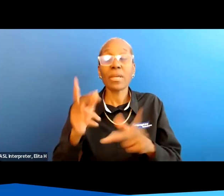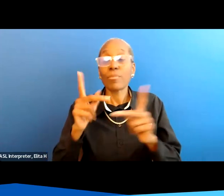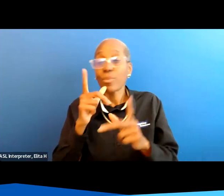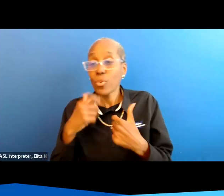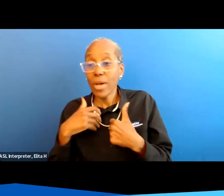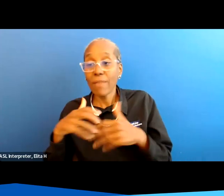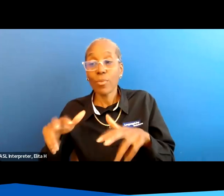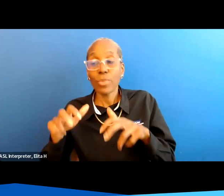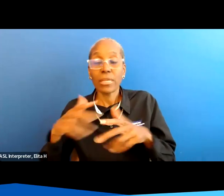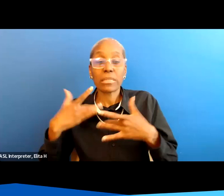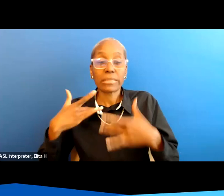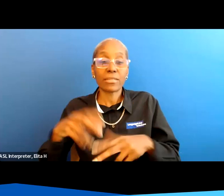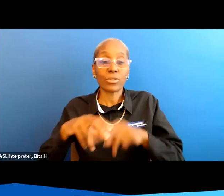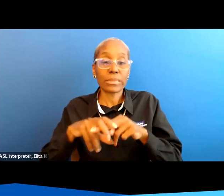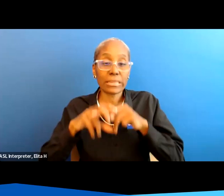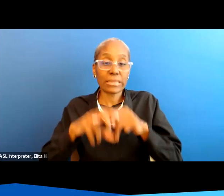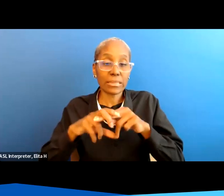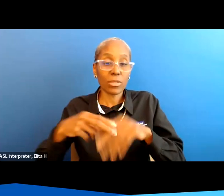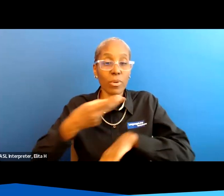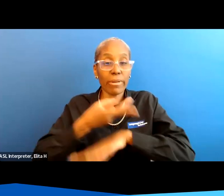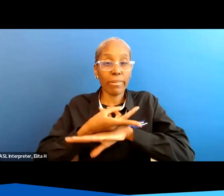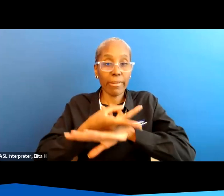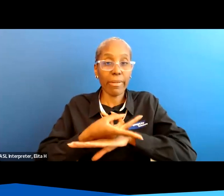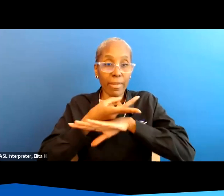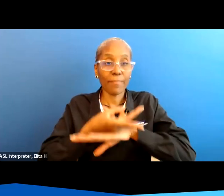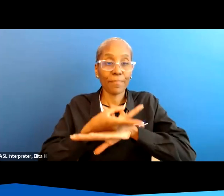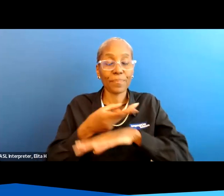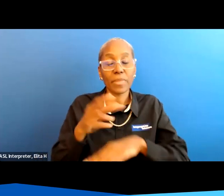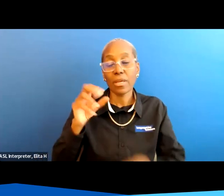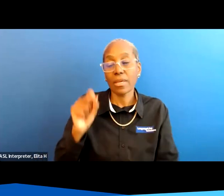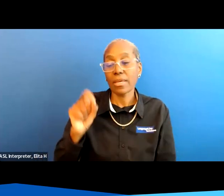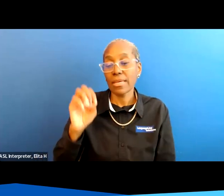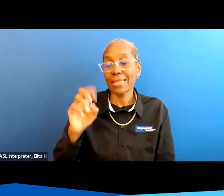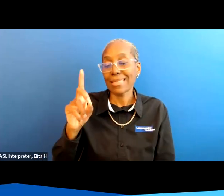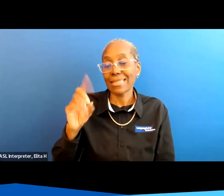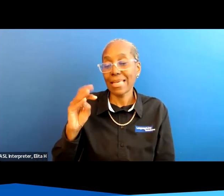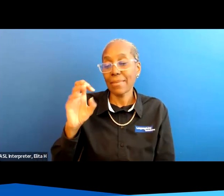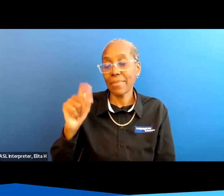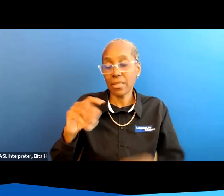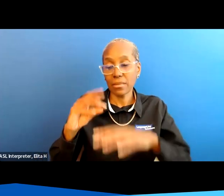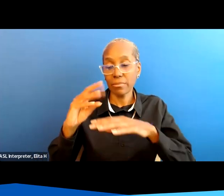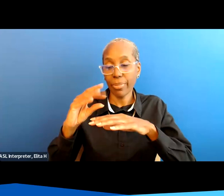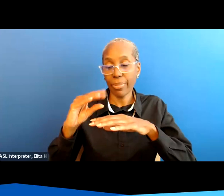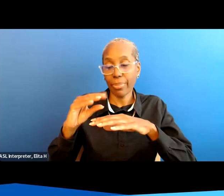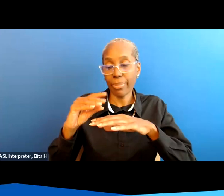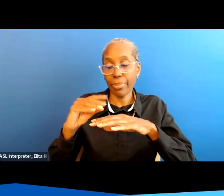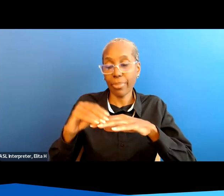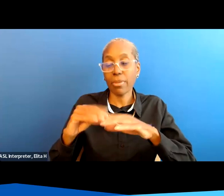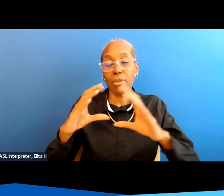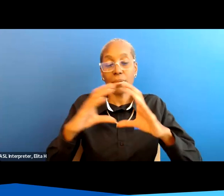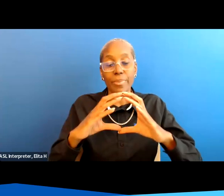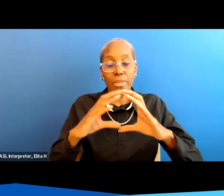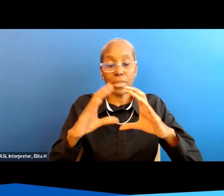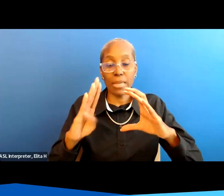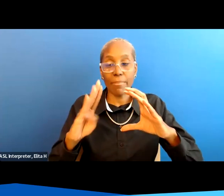tend to sit or lay and so the sediment the sediment collects in their bladder where everybody has some